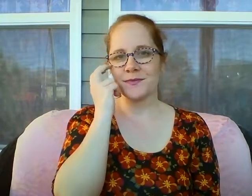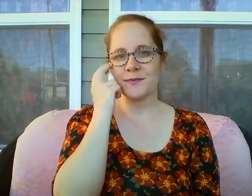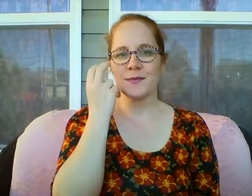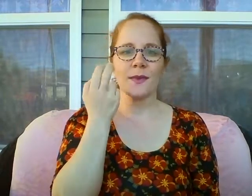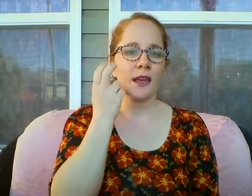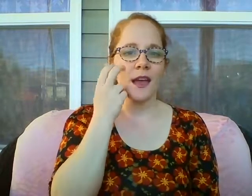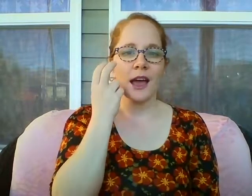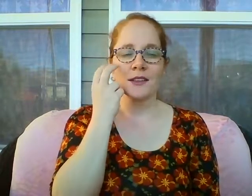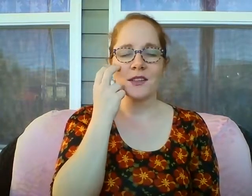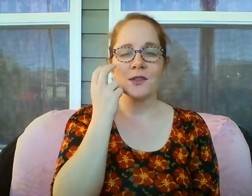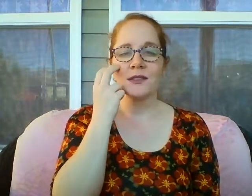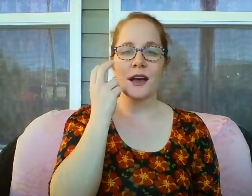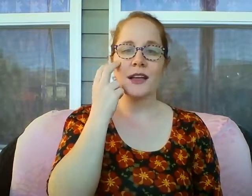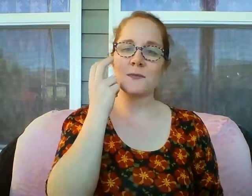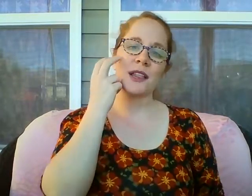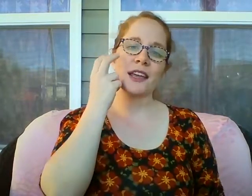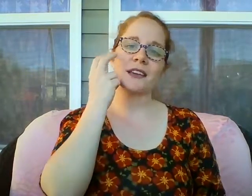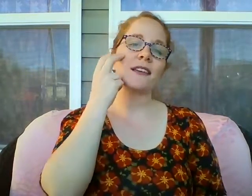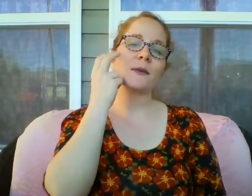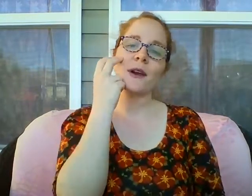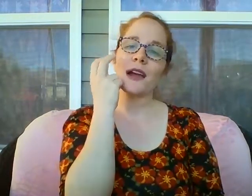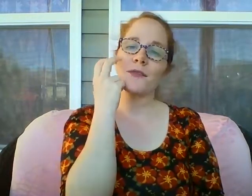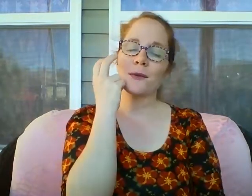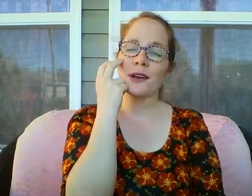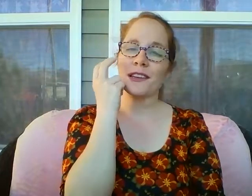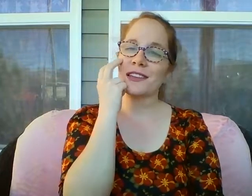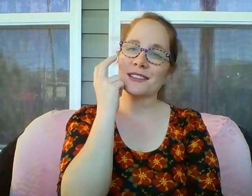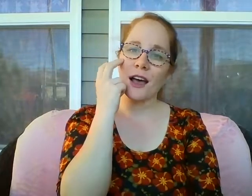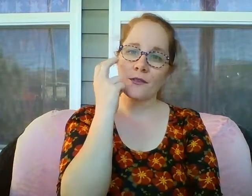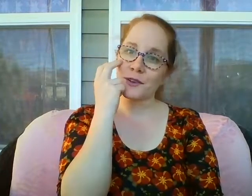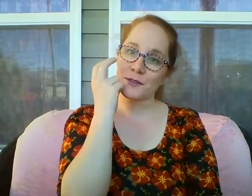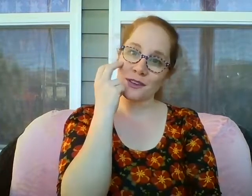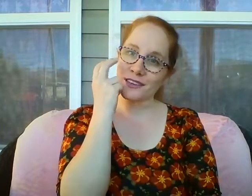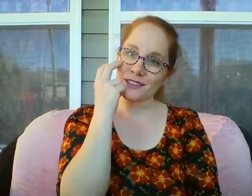I choose God's plan where everyone is offered forgiveness.